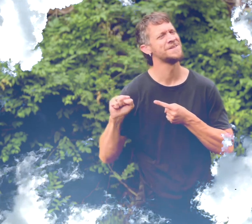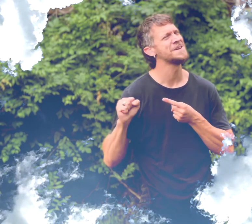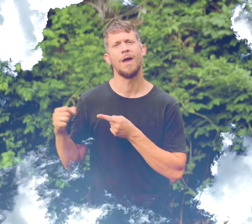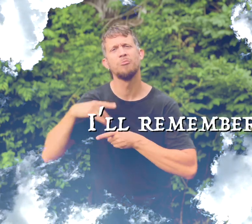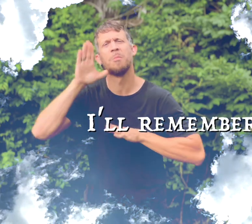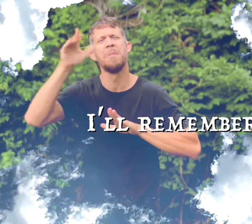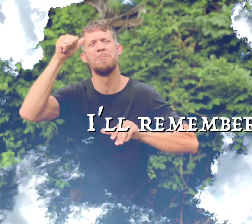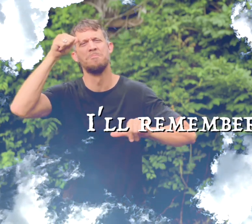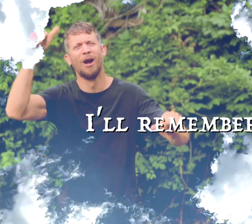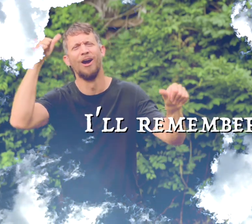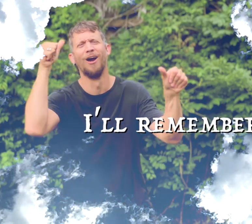I'll remember